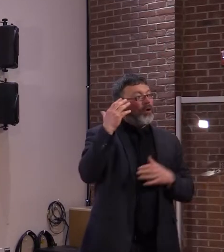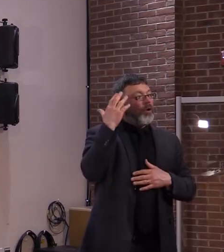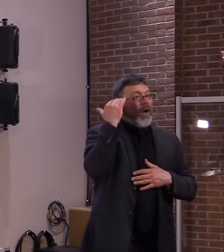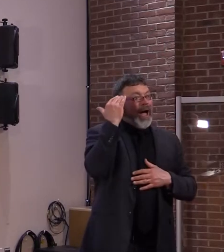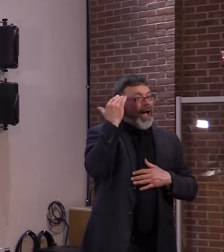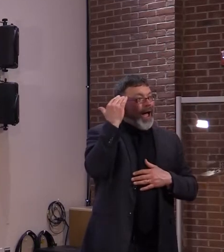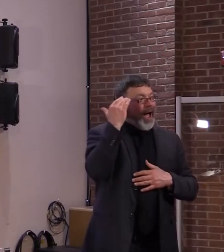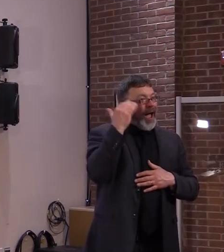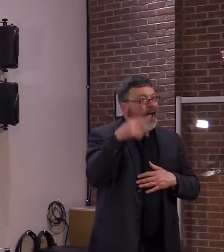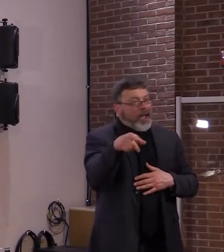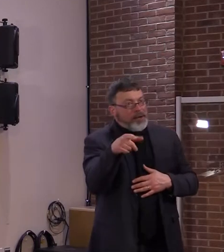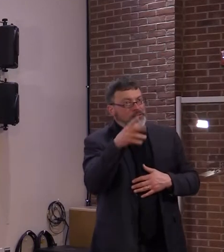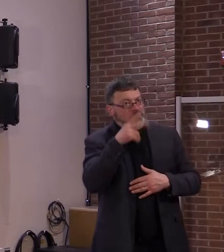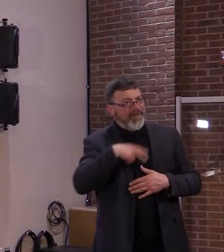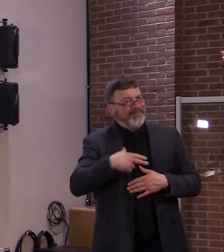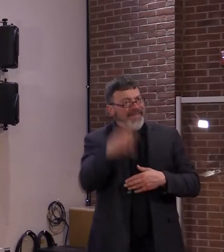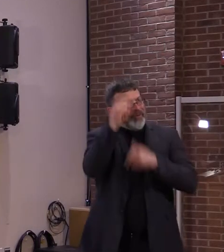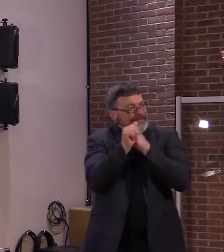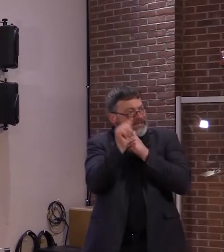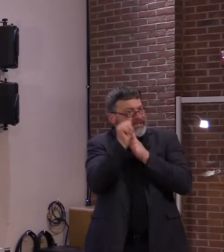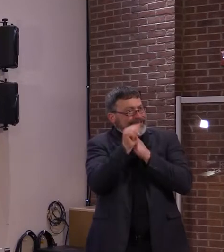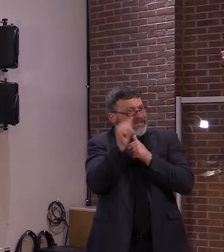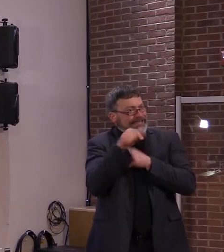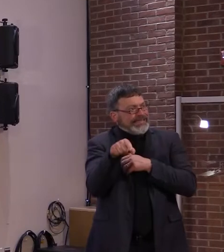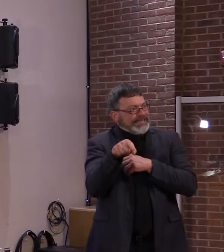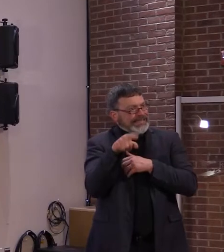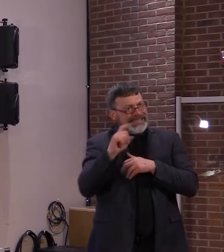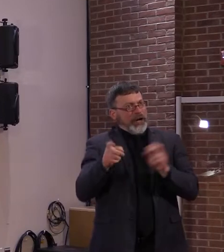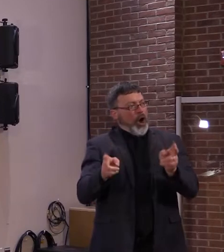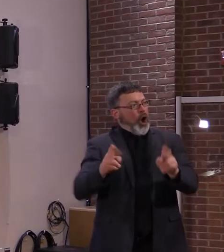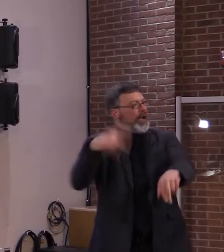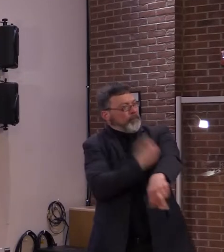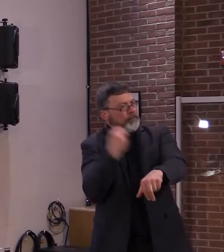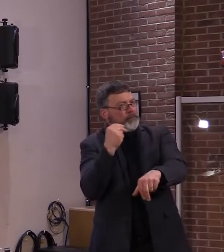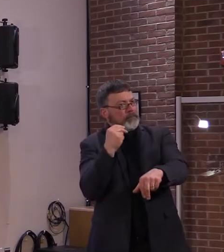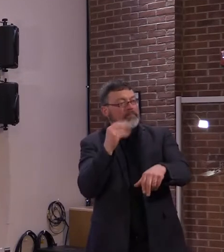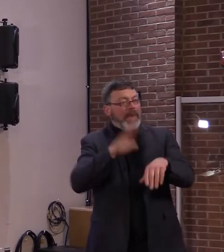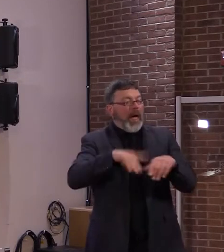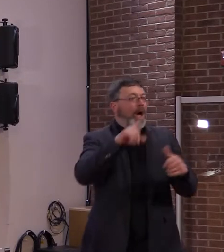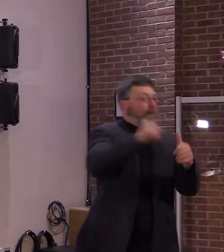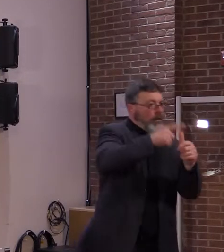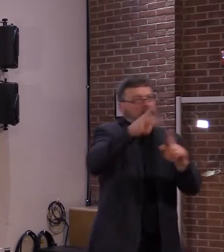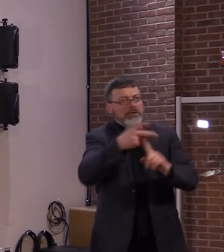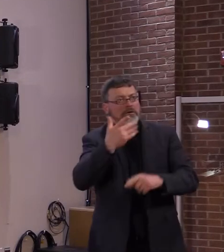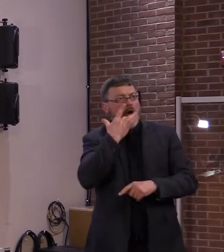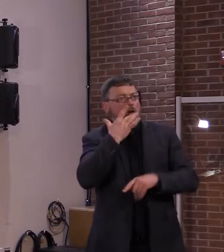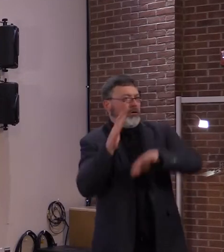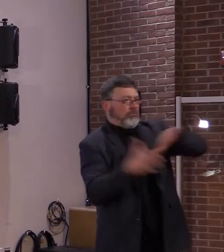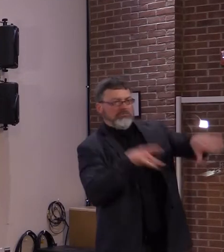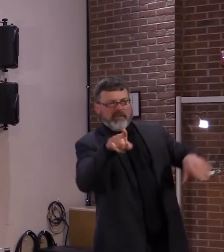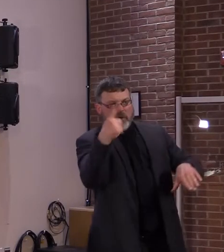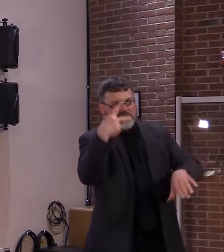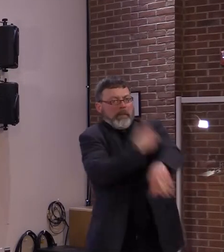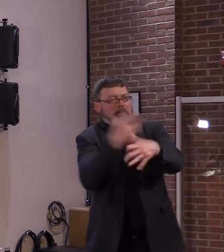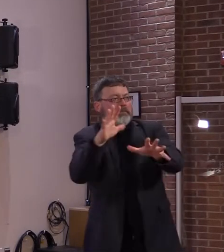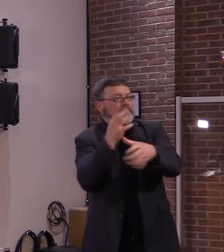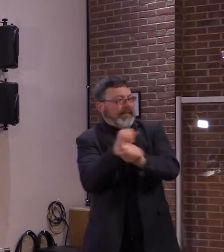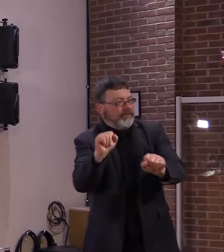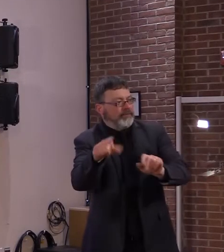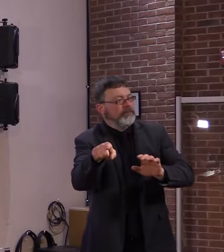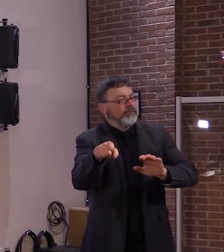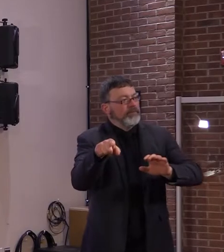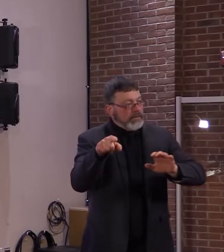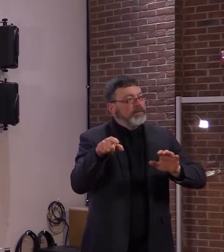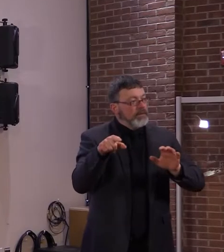who want the one-and-done approach. In fact, many Vermonters have already signed up for Johnson & Johnson vaccine